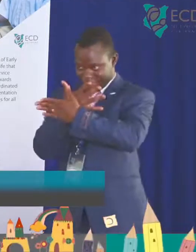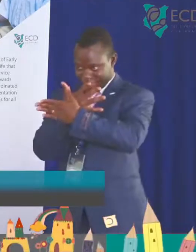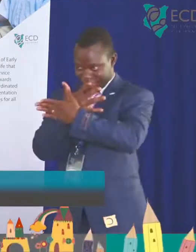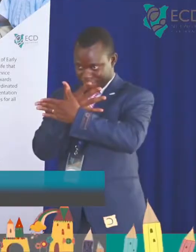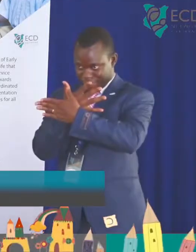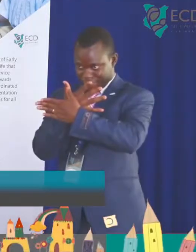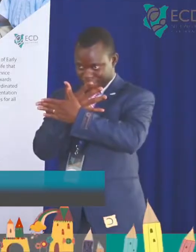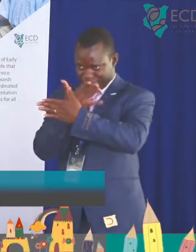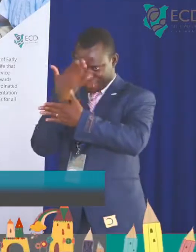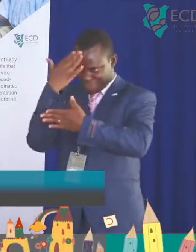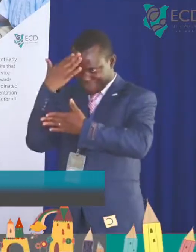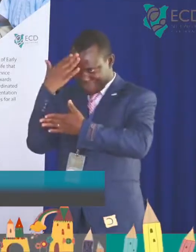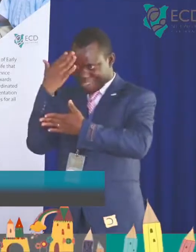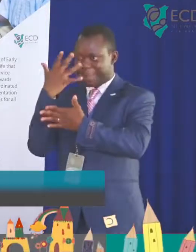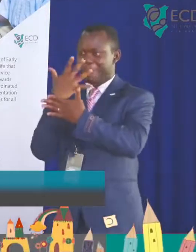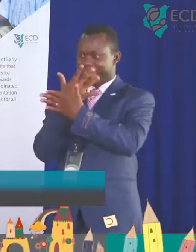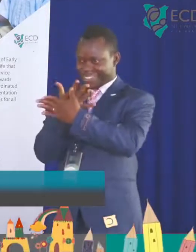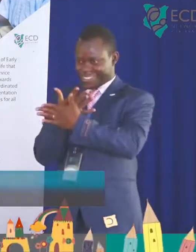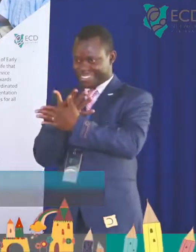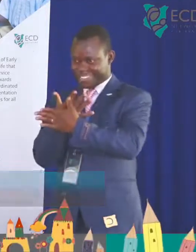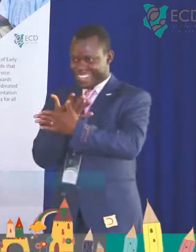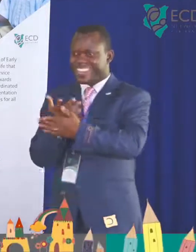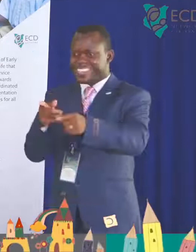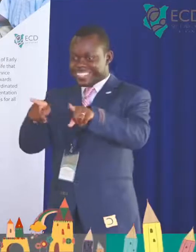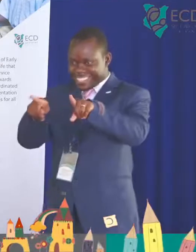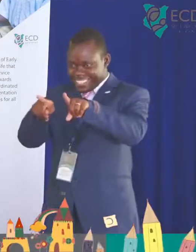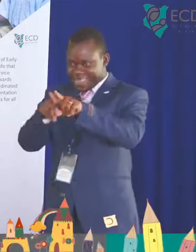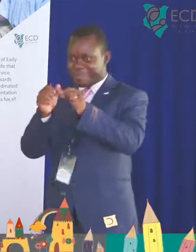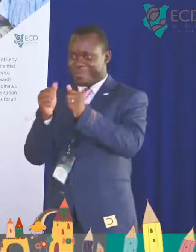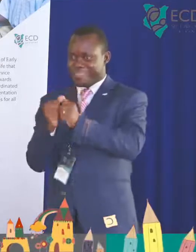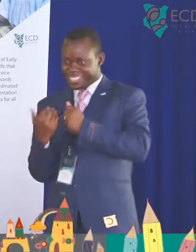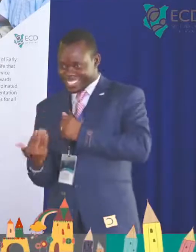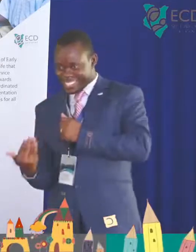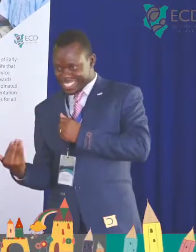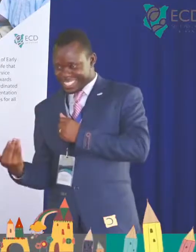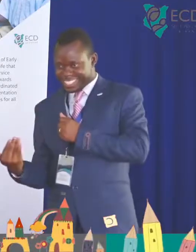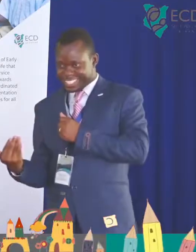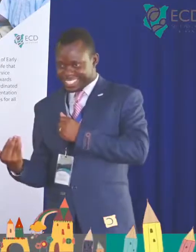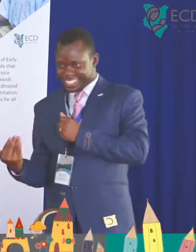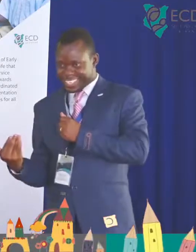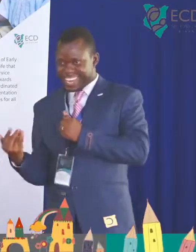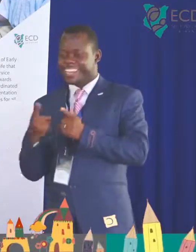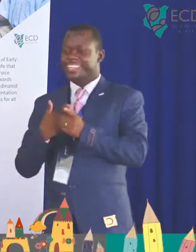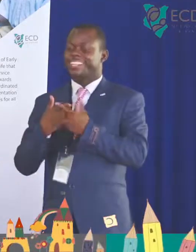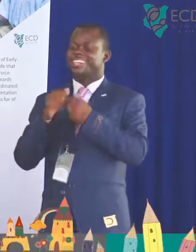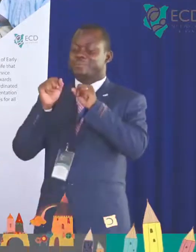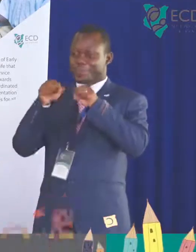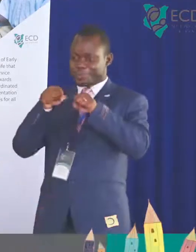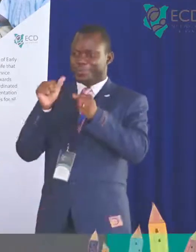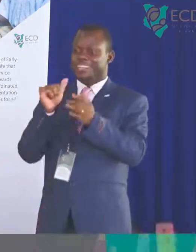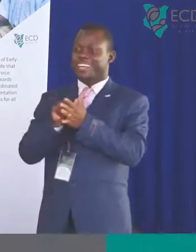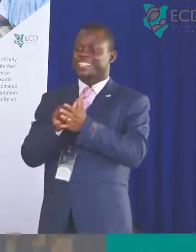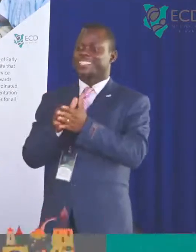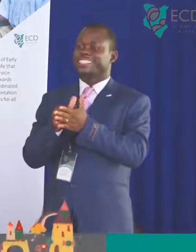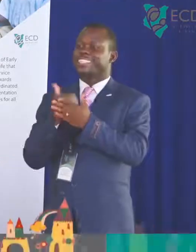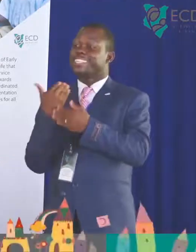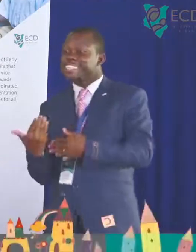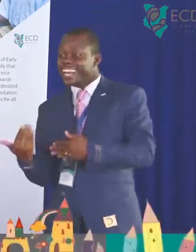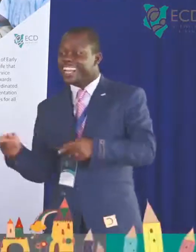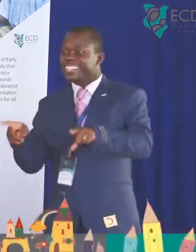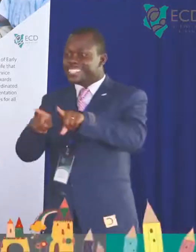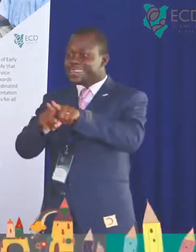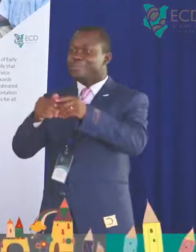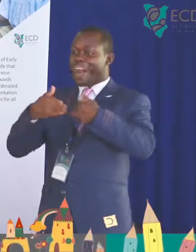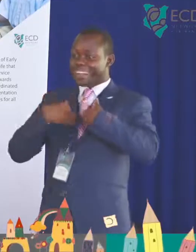We are here not because of imprisonment, not because of crime, but because